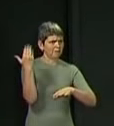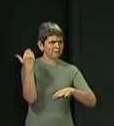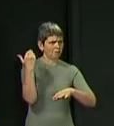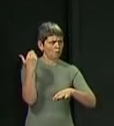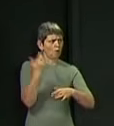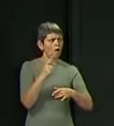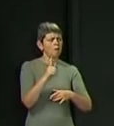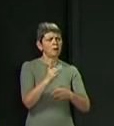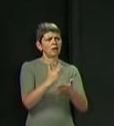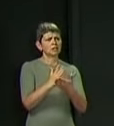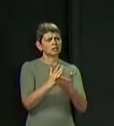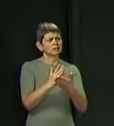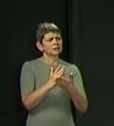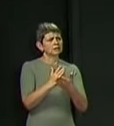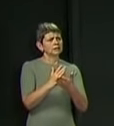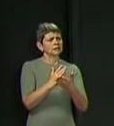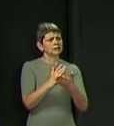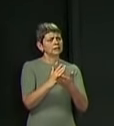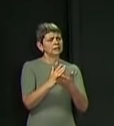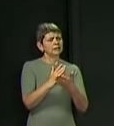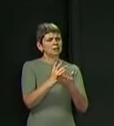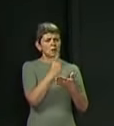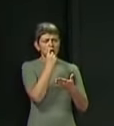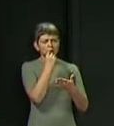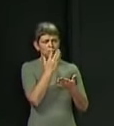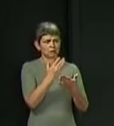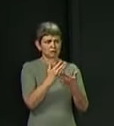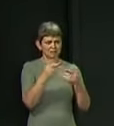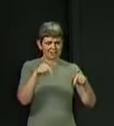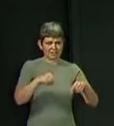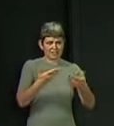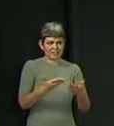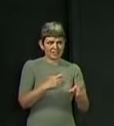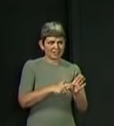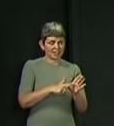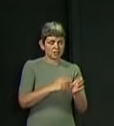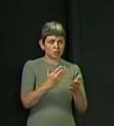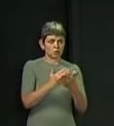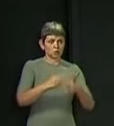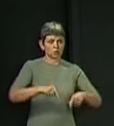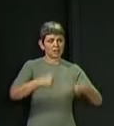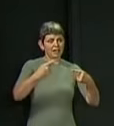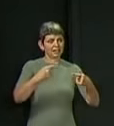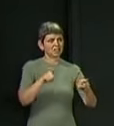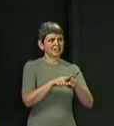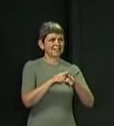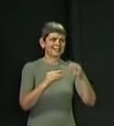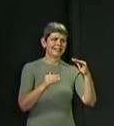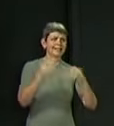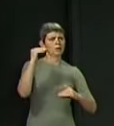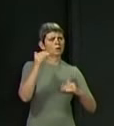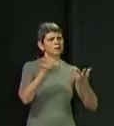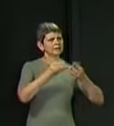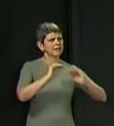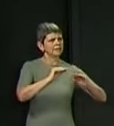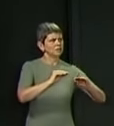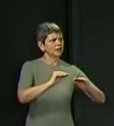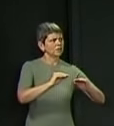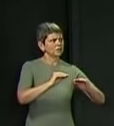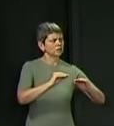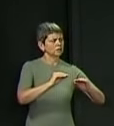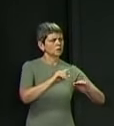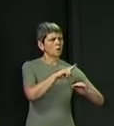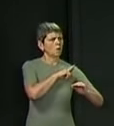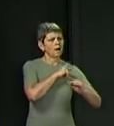inequality in Scottish education? And on education, I'm looking forward to schools reopening. A survey of teachers by the EIS